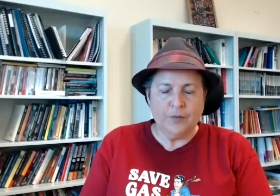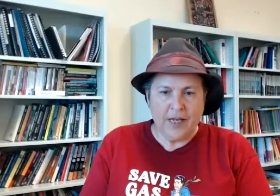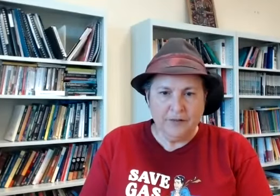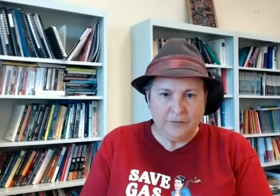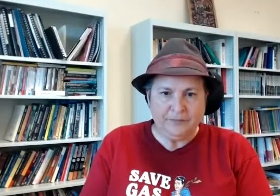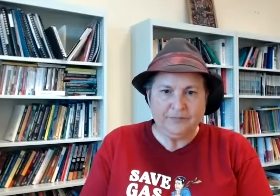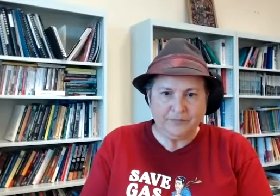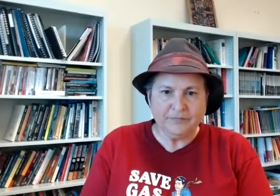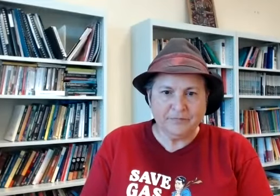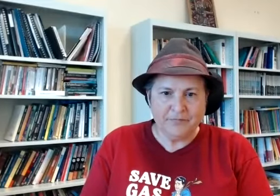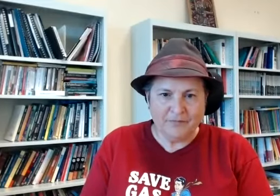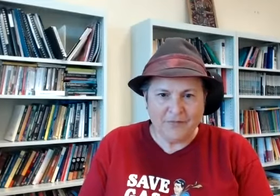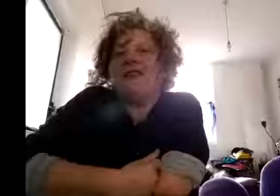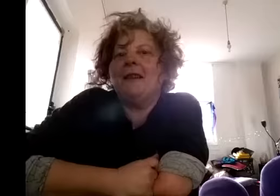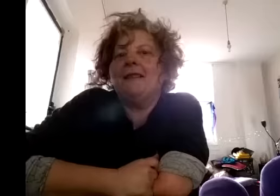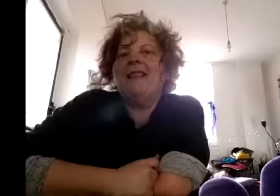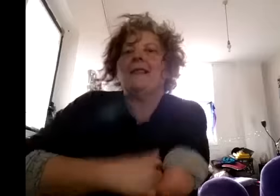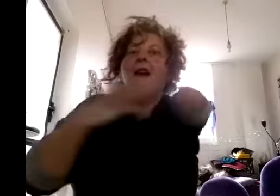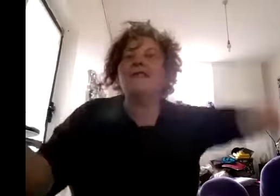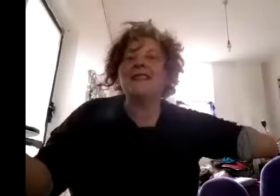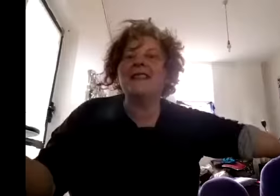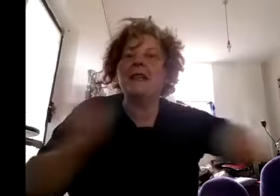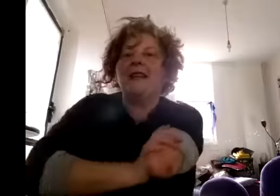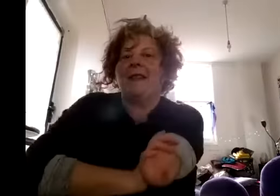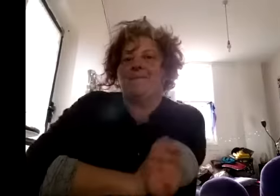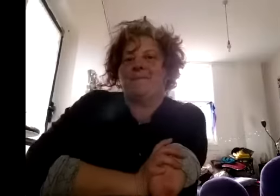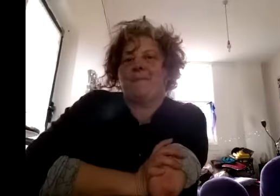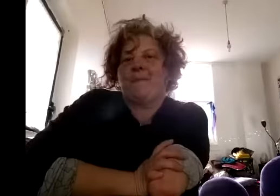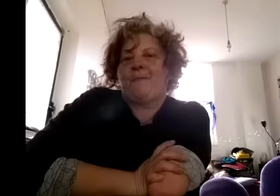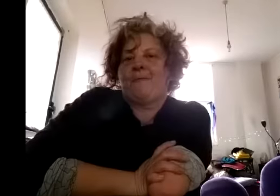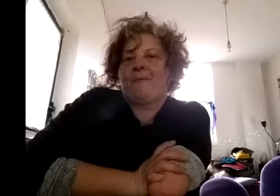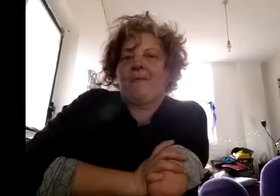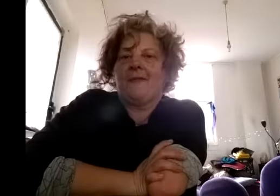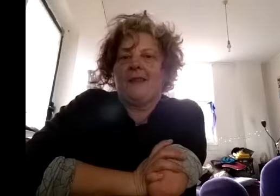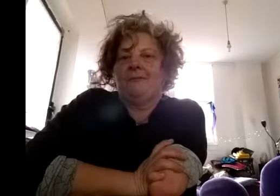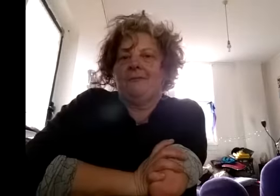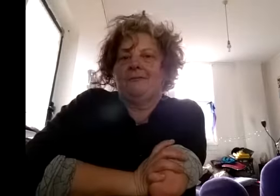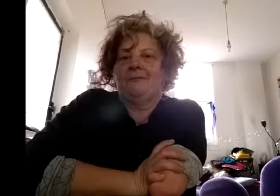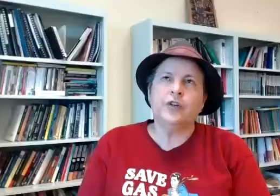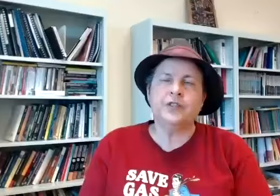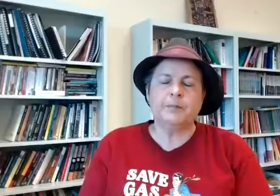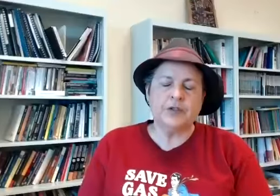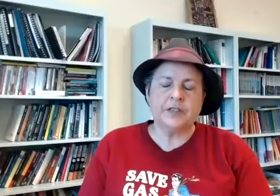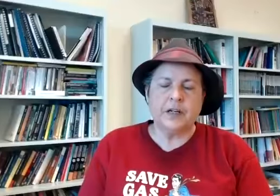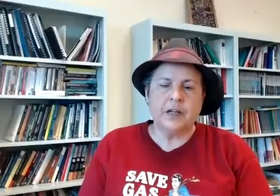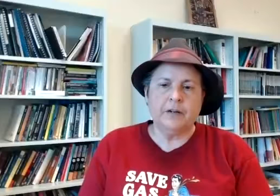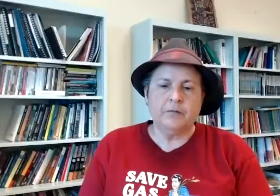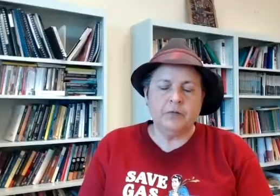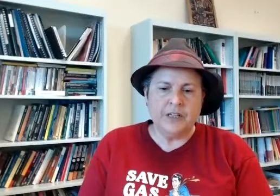Kath hey hi Fiona hi see you again thank you look I thought um you know this because this uh interview